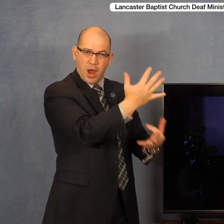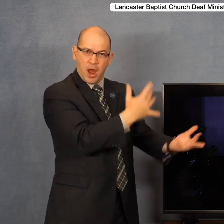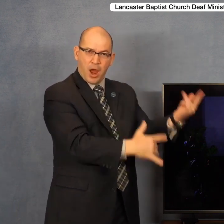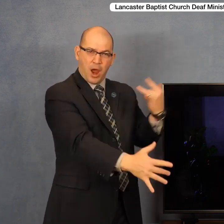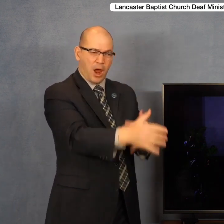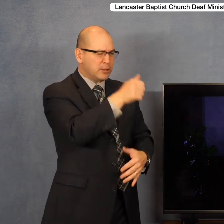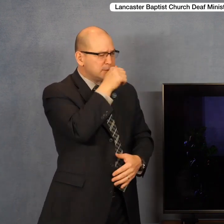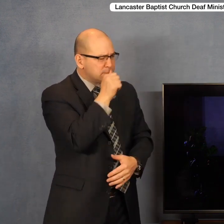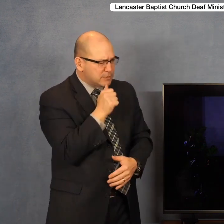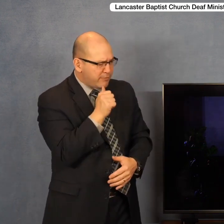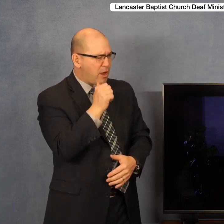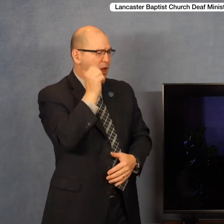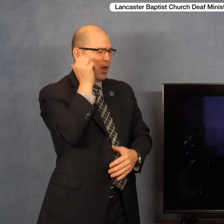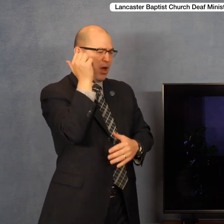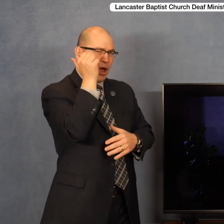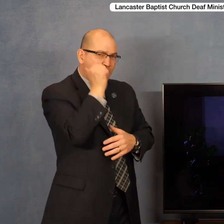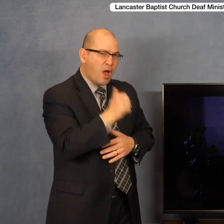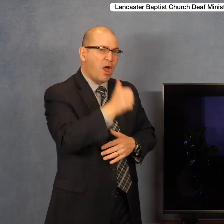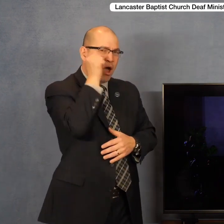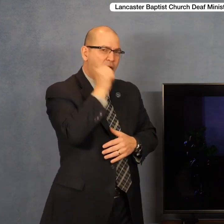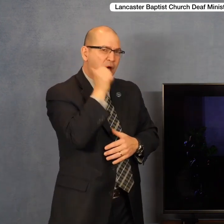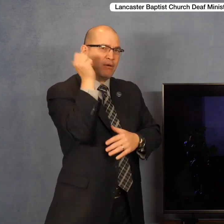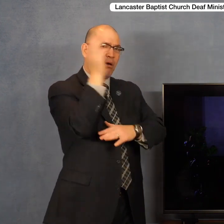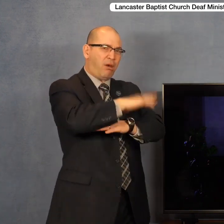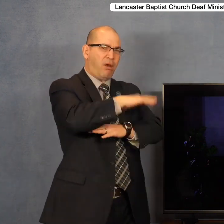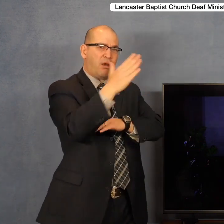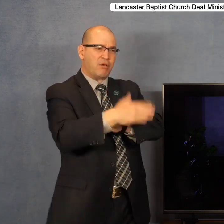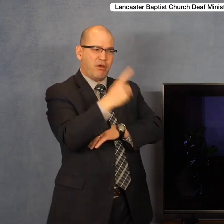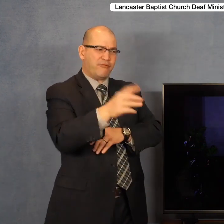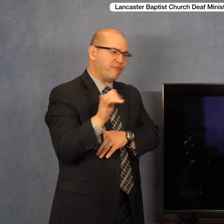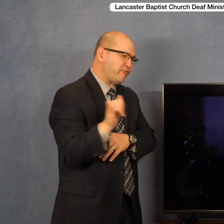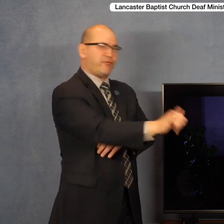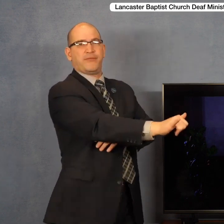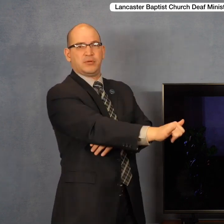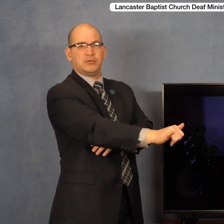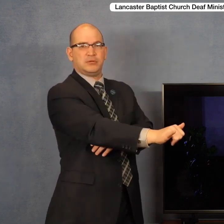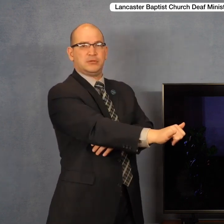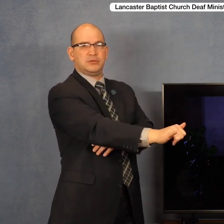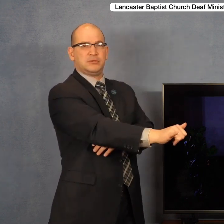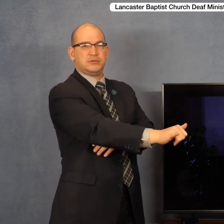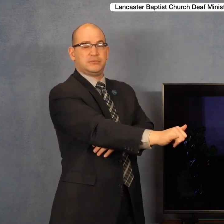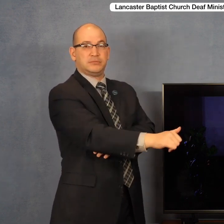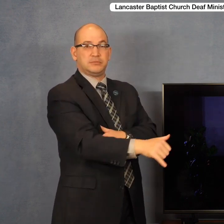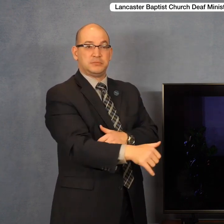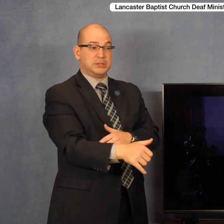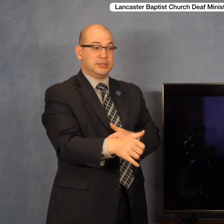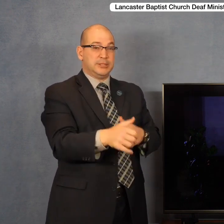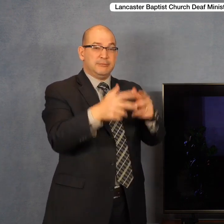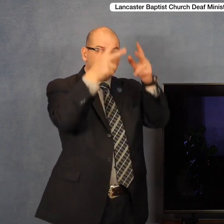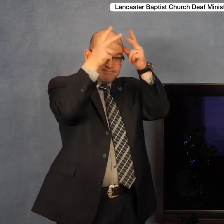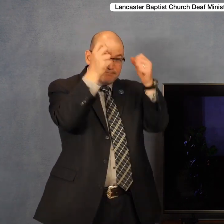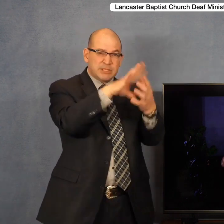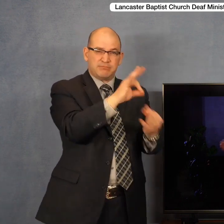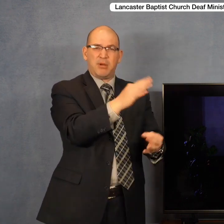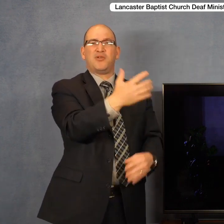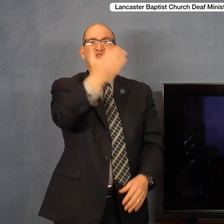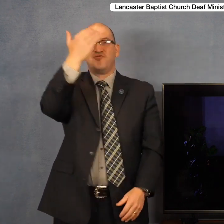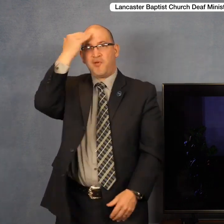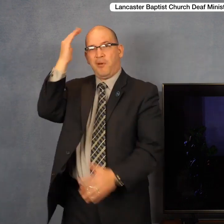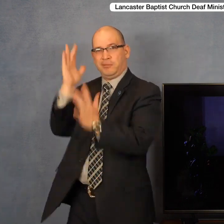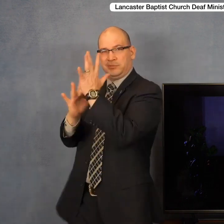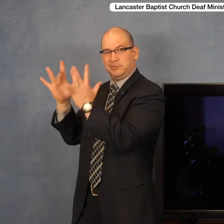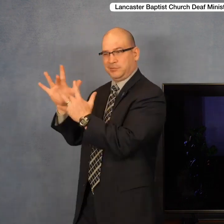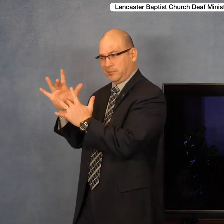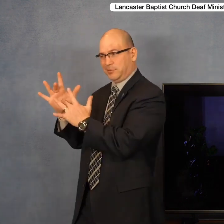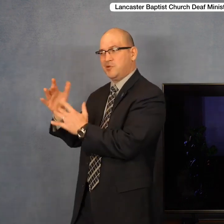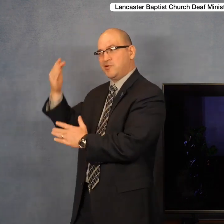night forever and ever. You see, the demons knew who Jesus was. They confessed that he was the Son of God. And they knew that